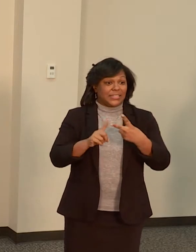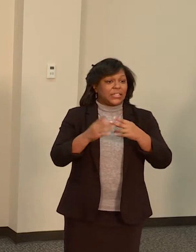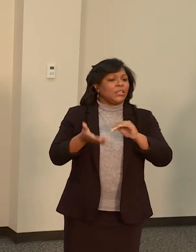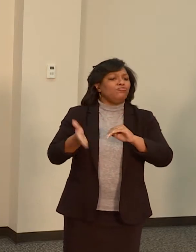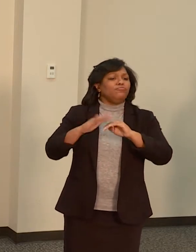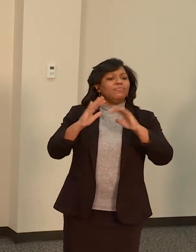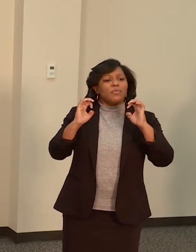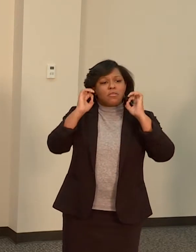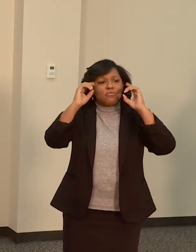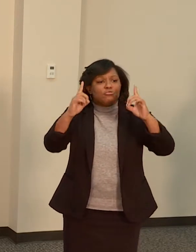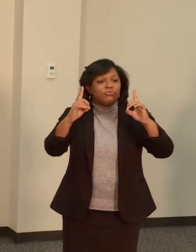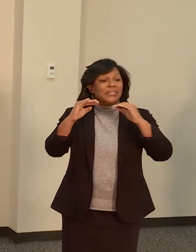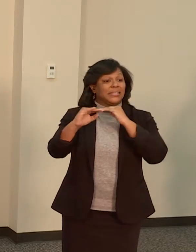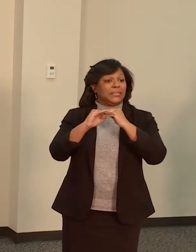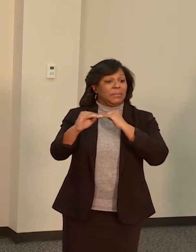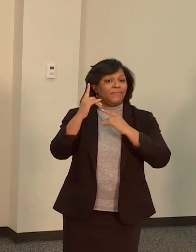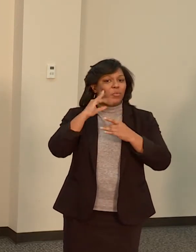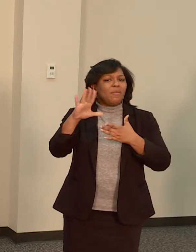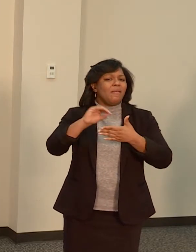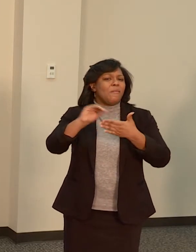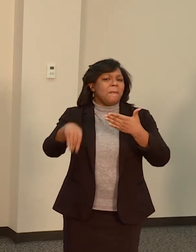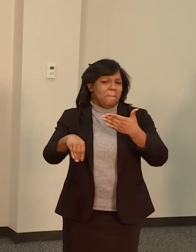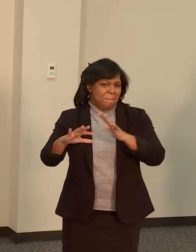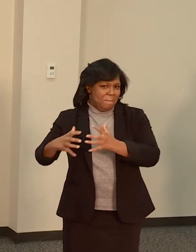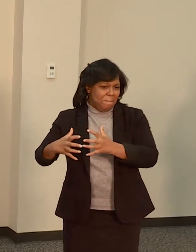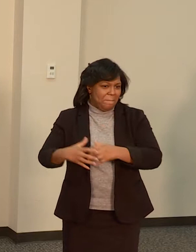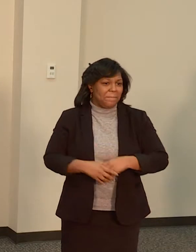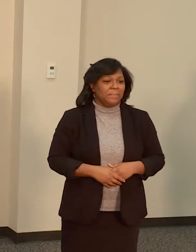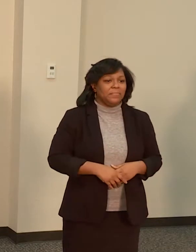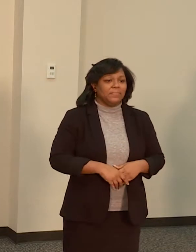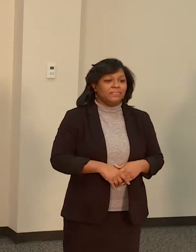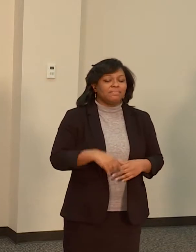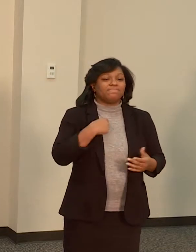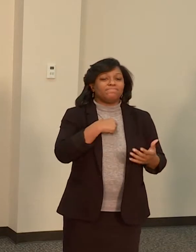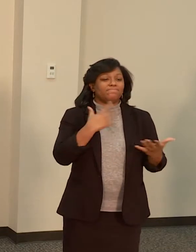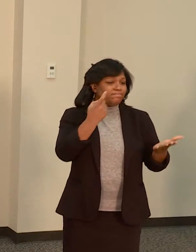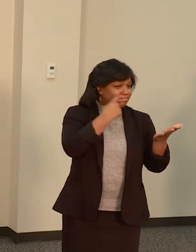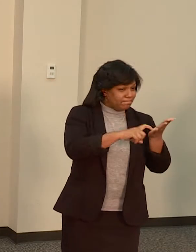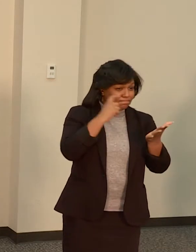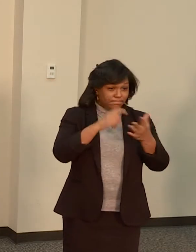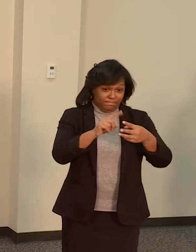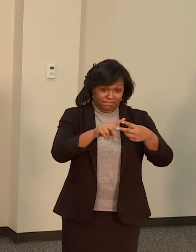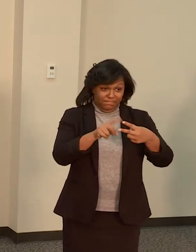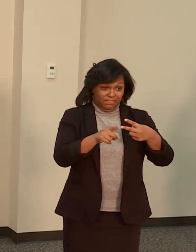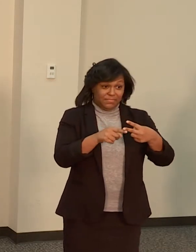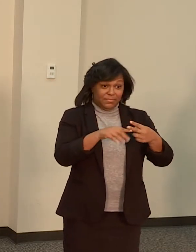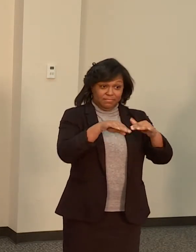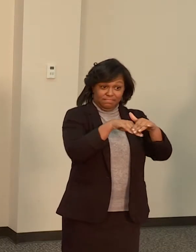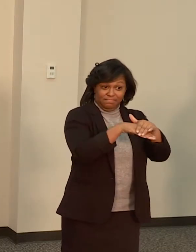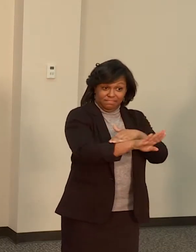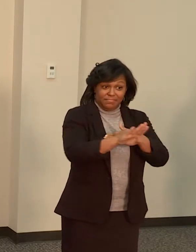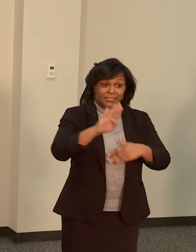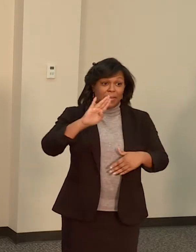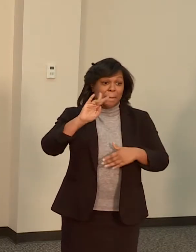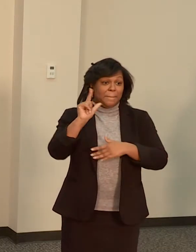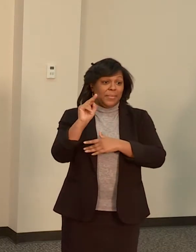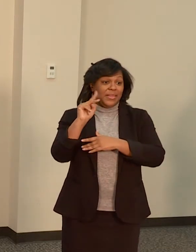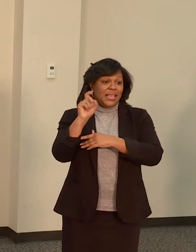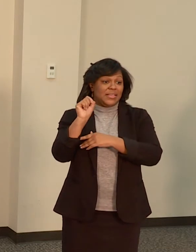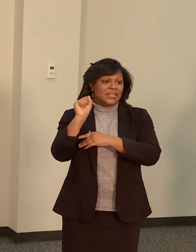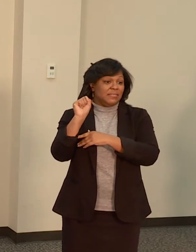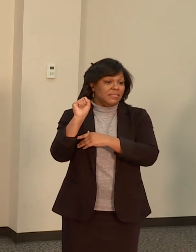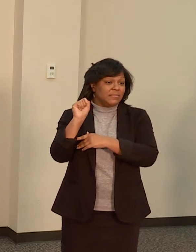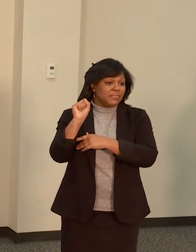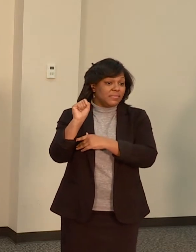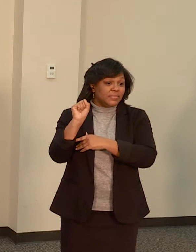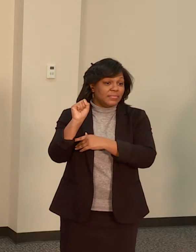outcomes. We realize that children are not coming into the classroom as a blank slate. They're coming into the classroom with all of the successes